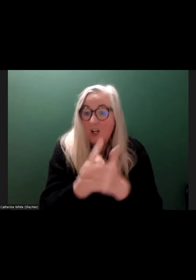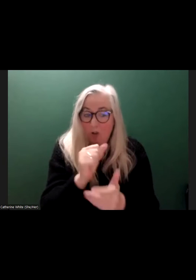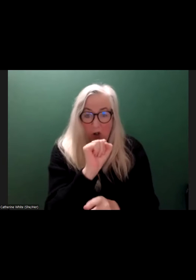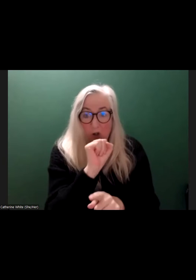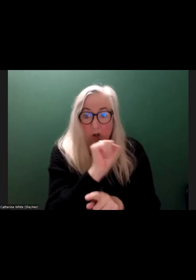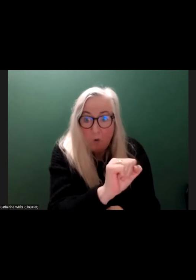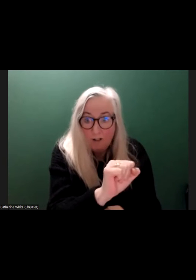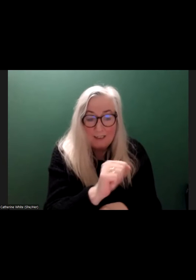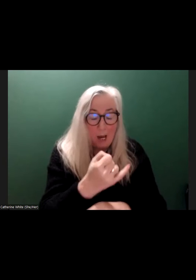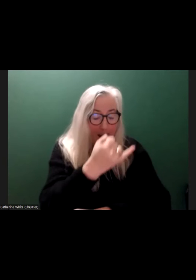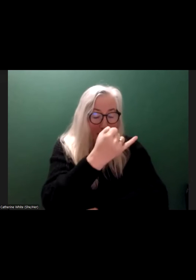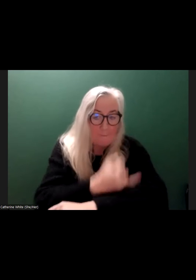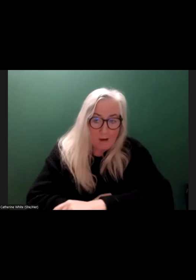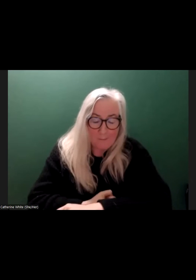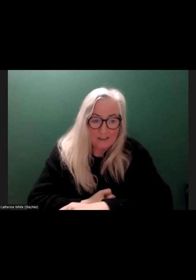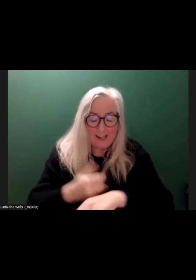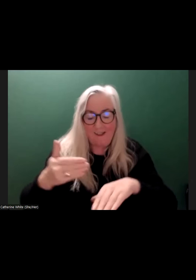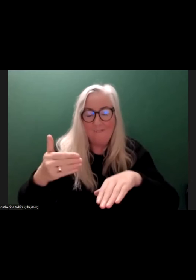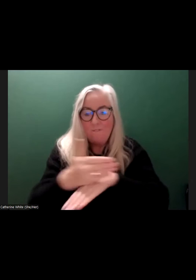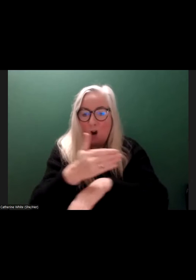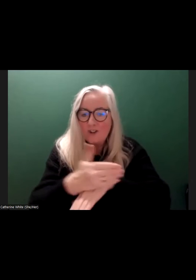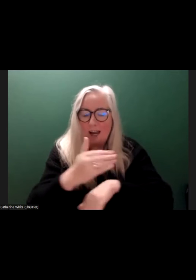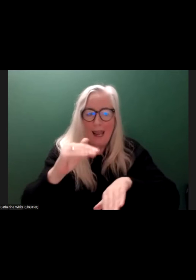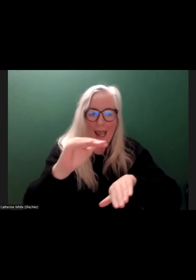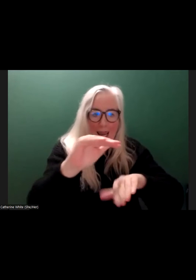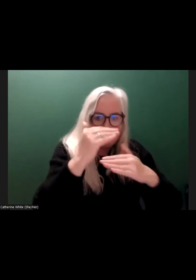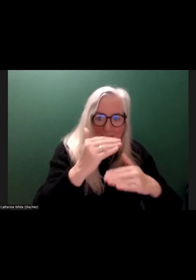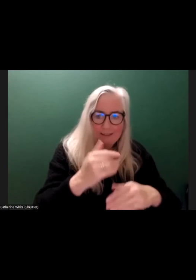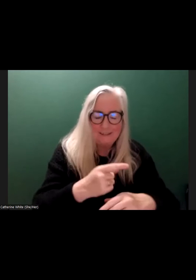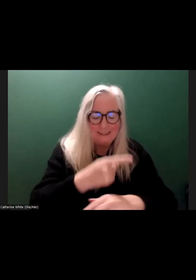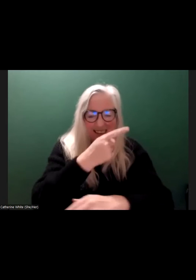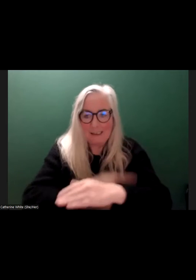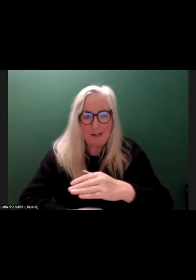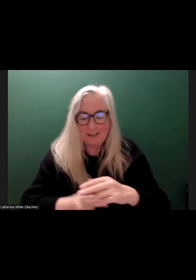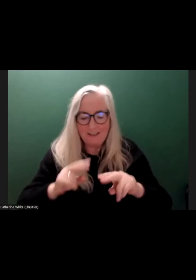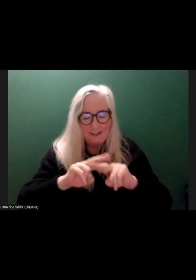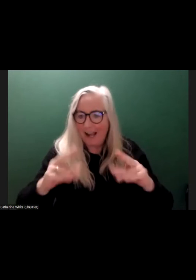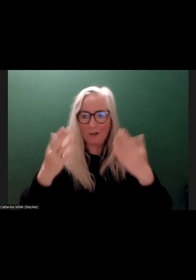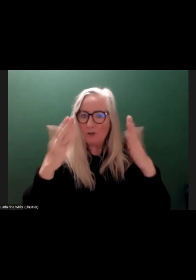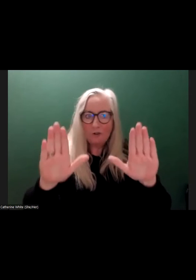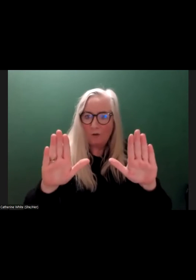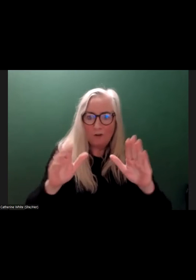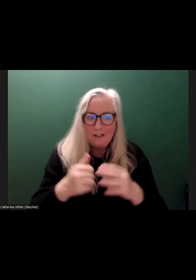So, the difference between an impairment, an impairment of functional limitation, and disability is not shown.